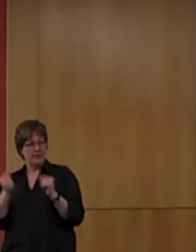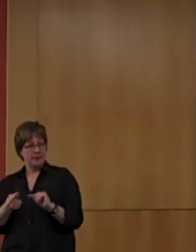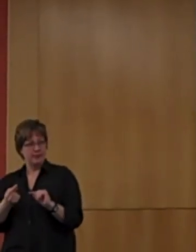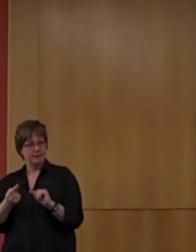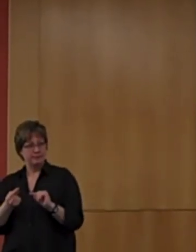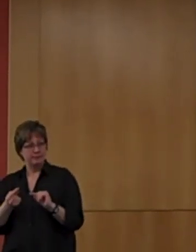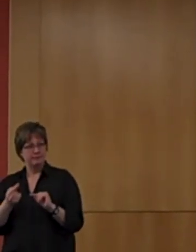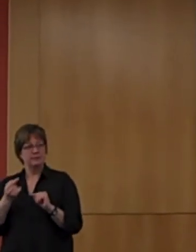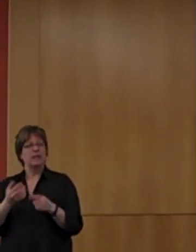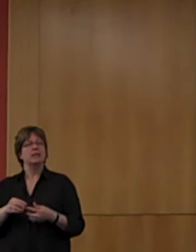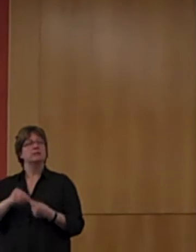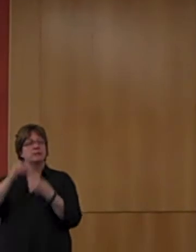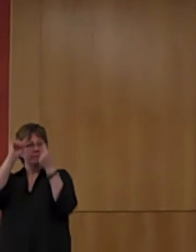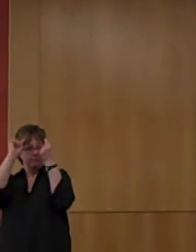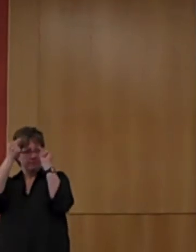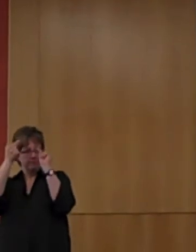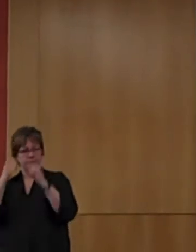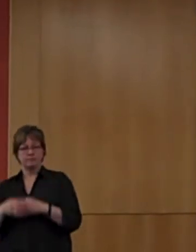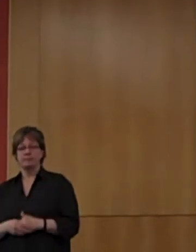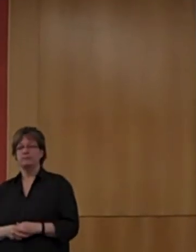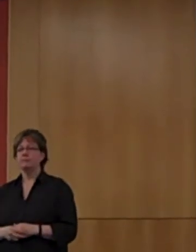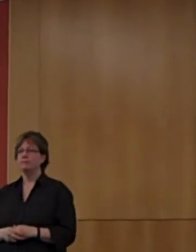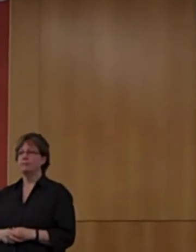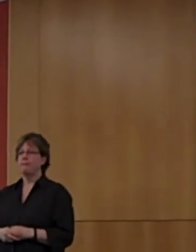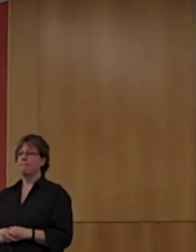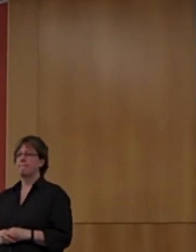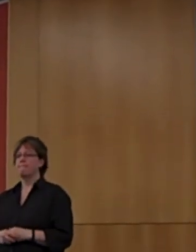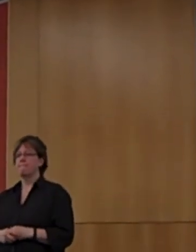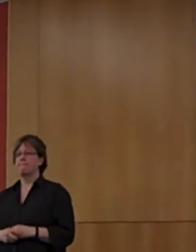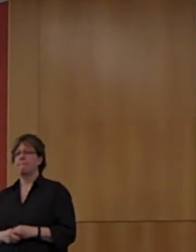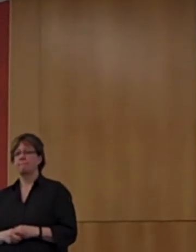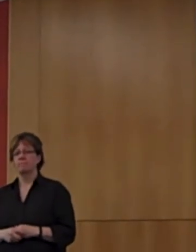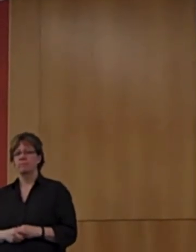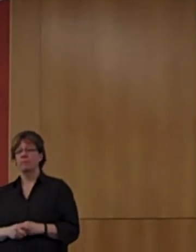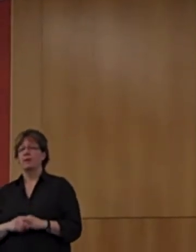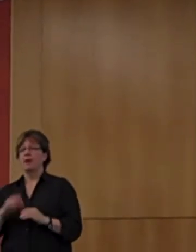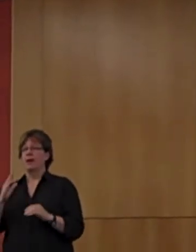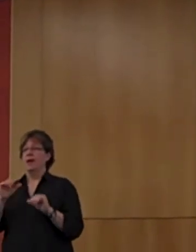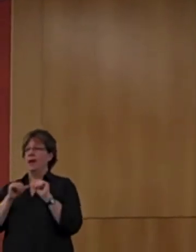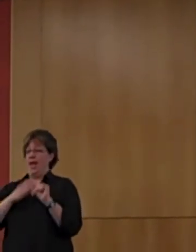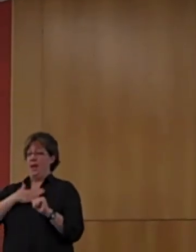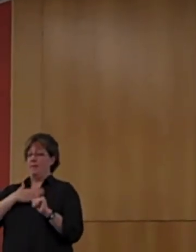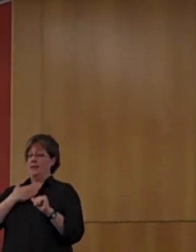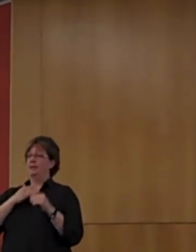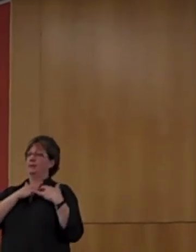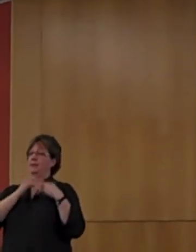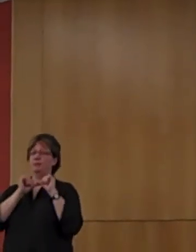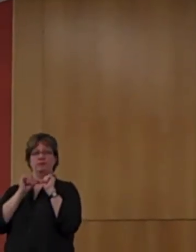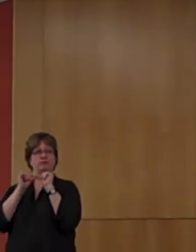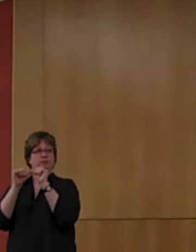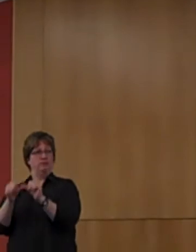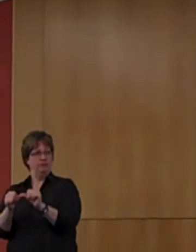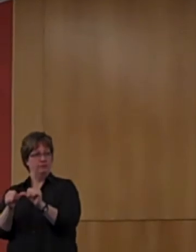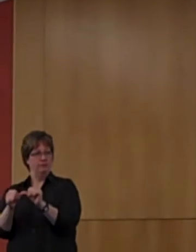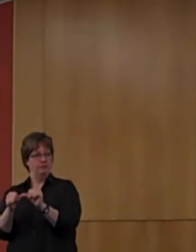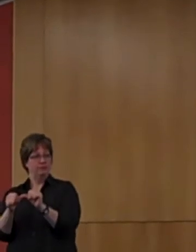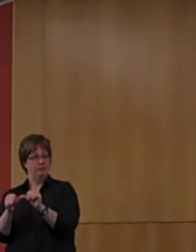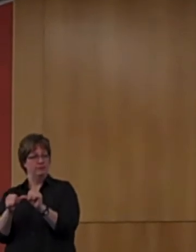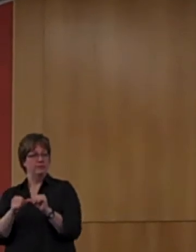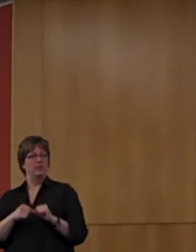of migraine headaches. Increased and sustained levels of happiness, as evident in measurable reduced levels of depression